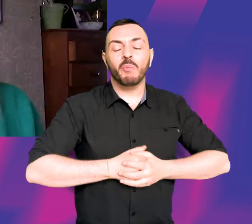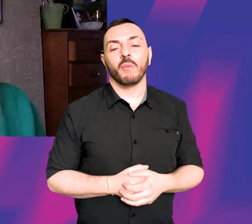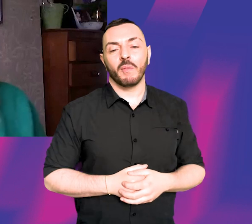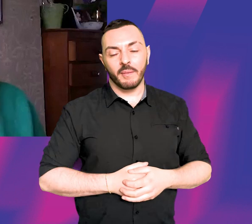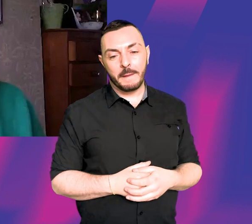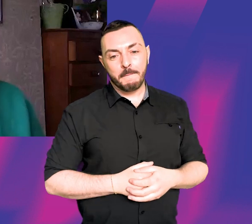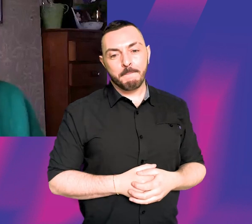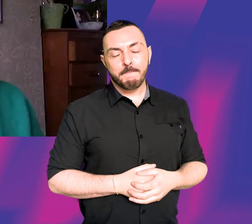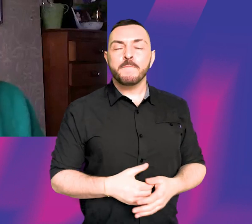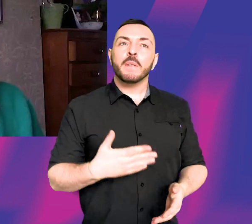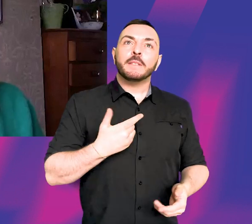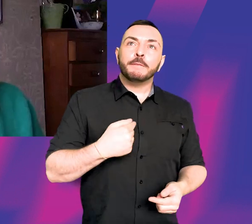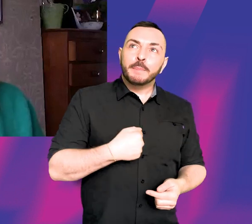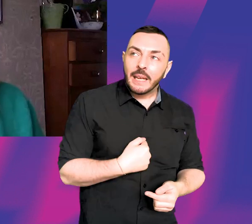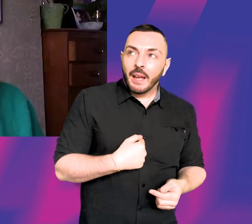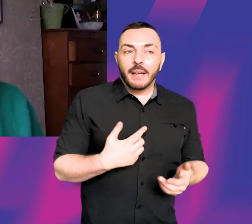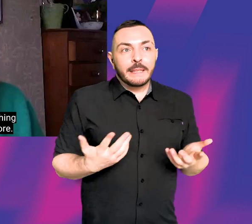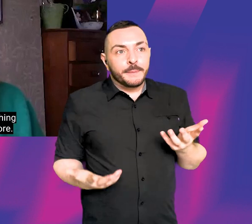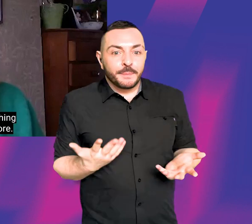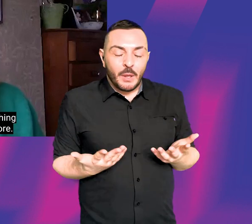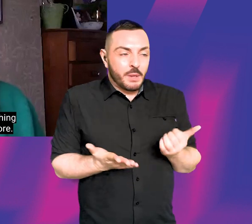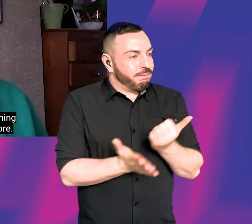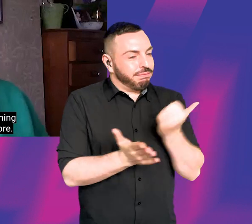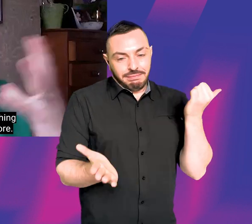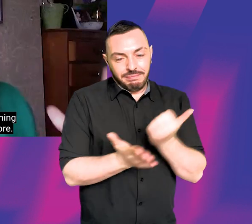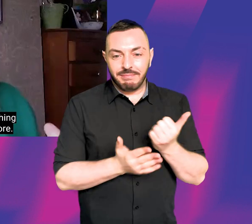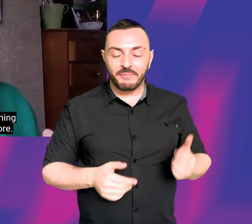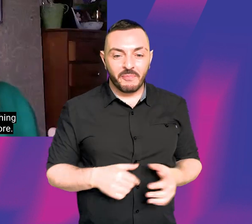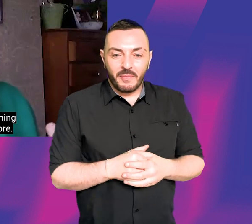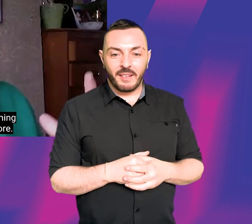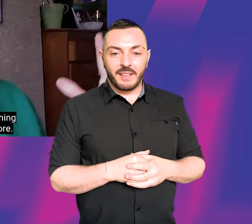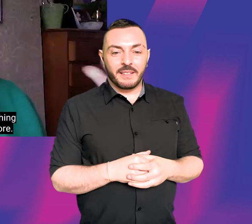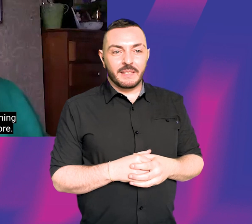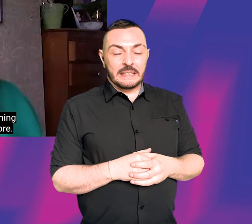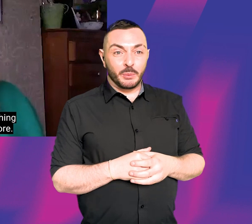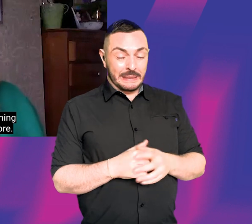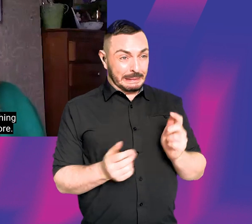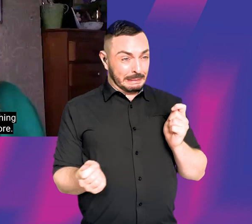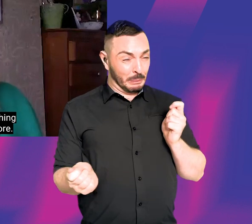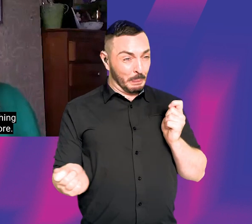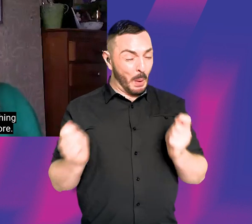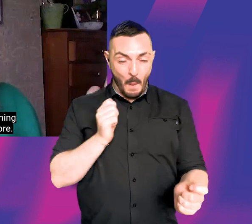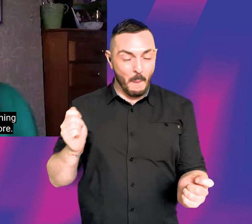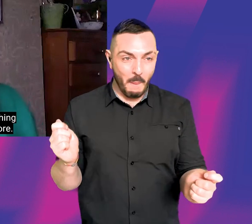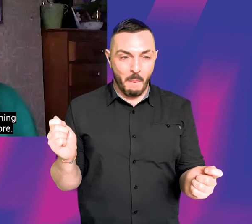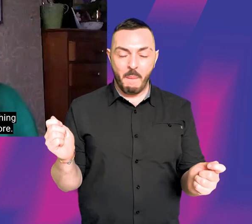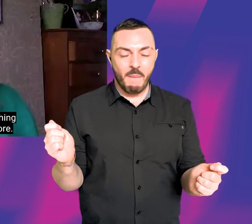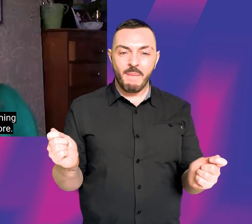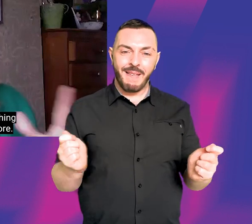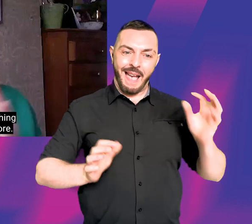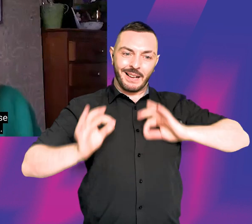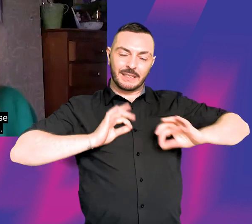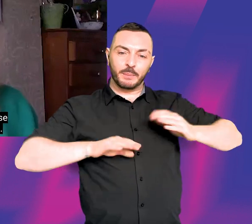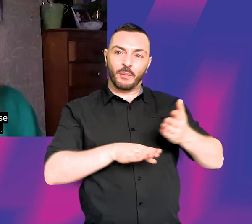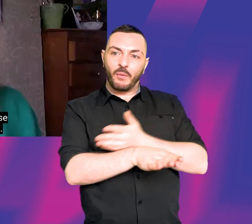Well, for me, it was, it was amazing, but it was a huge difference from anything that I had done in terms of acting